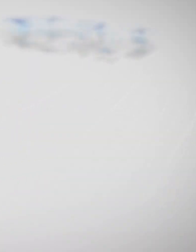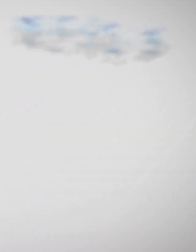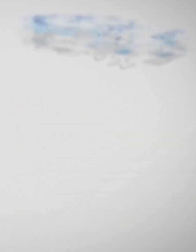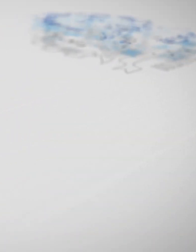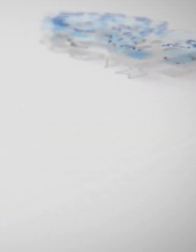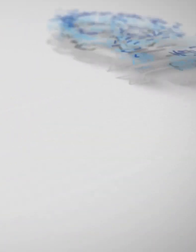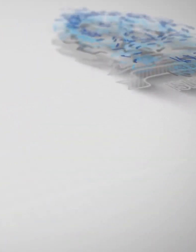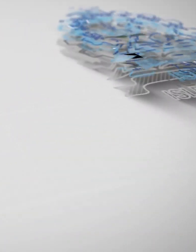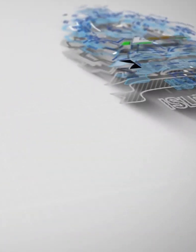Last Friday, everyone working